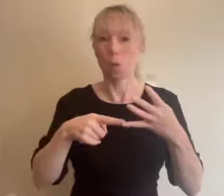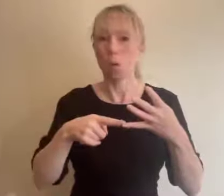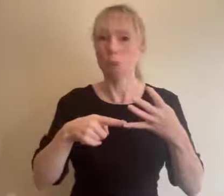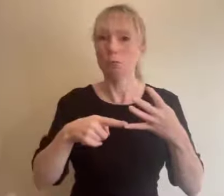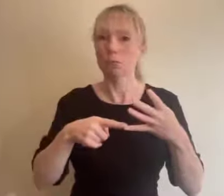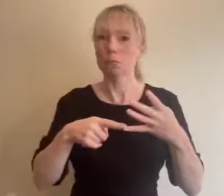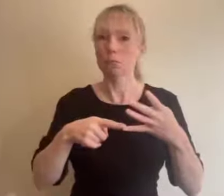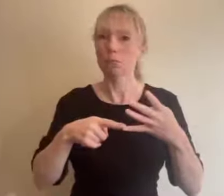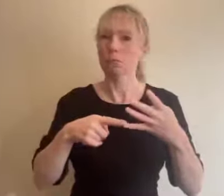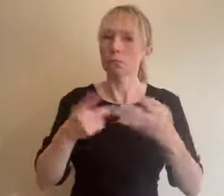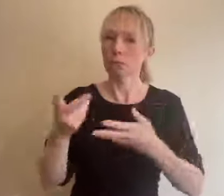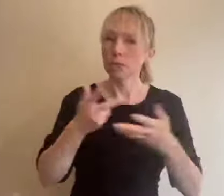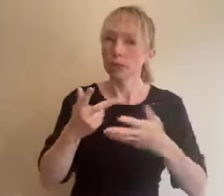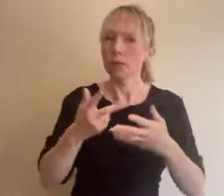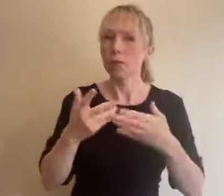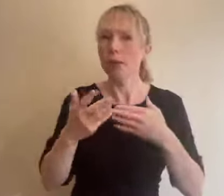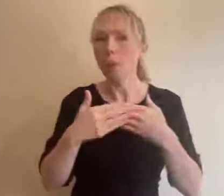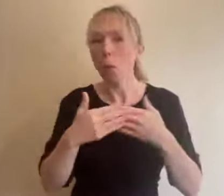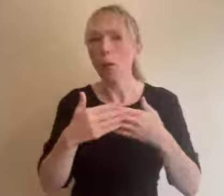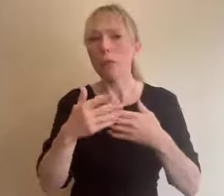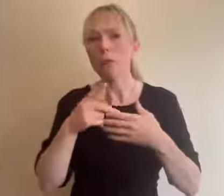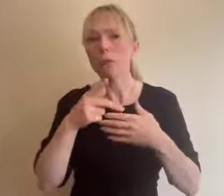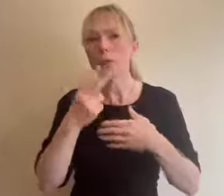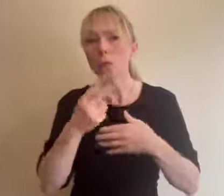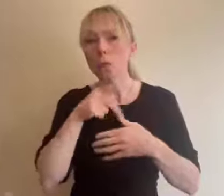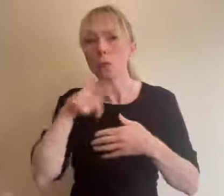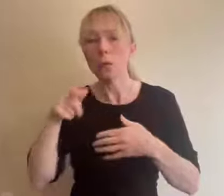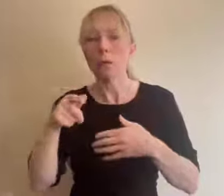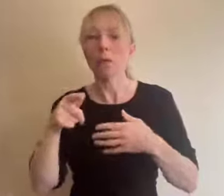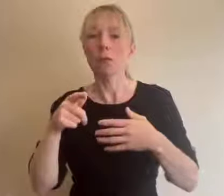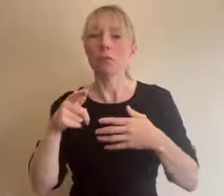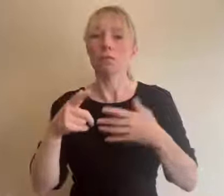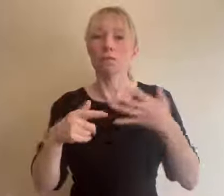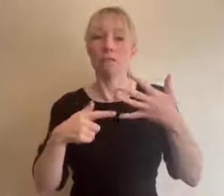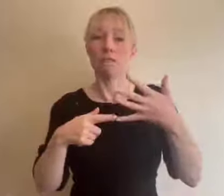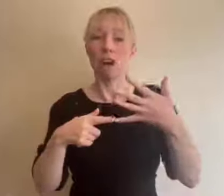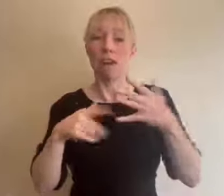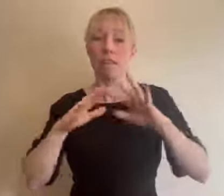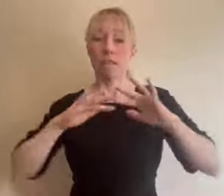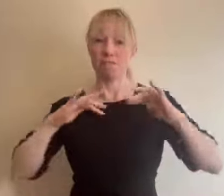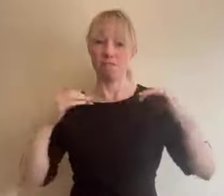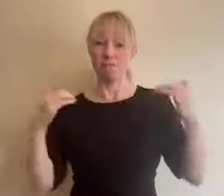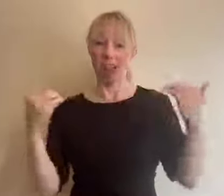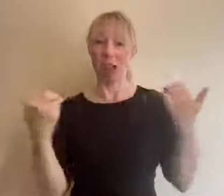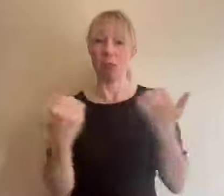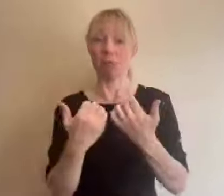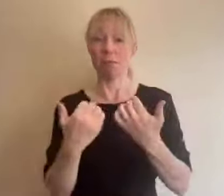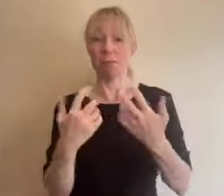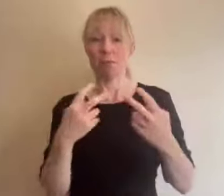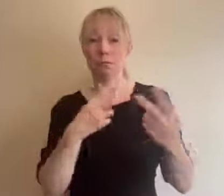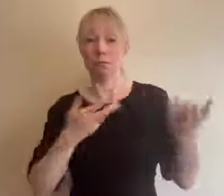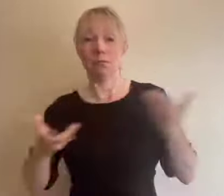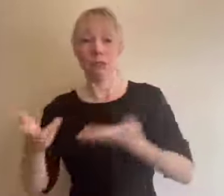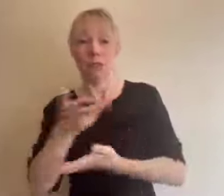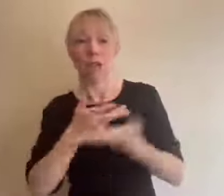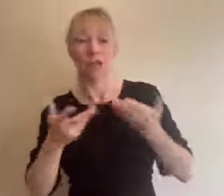people five round table discussions with a chair six creative workshops